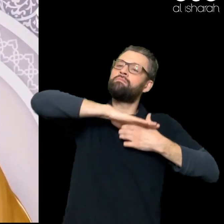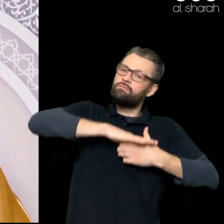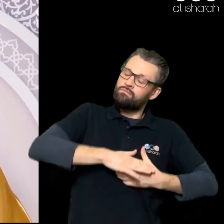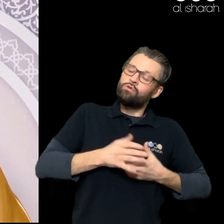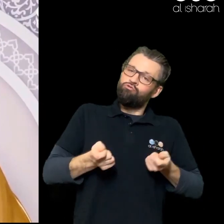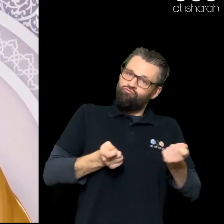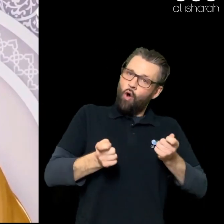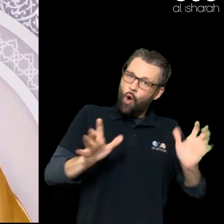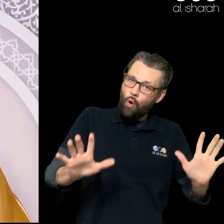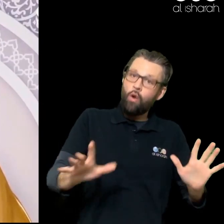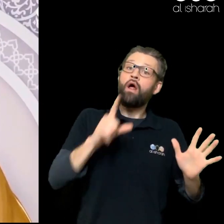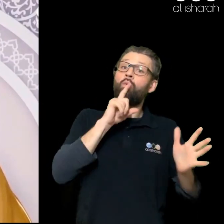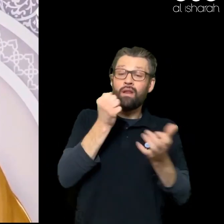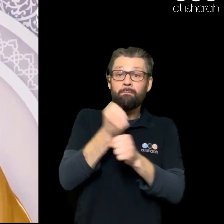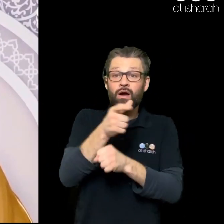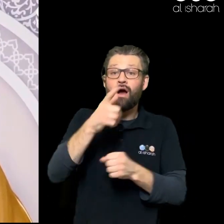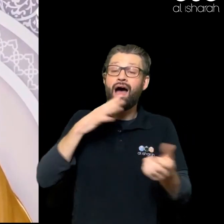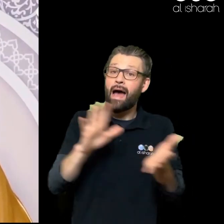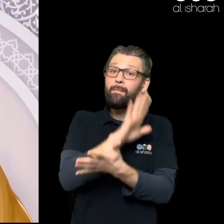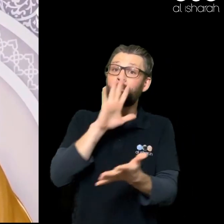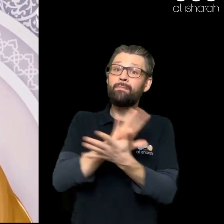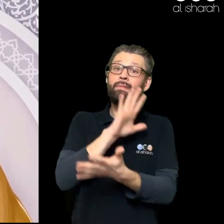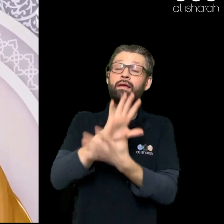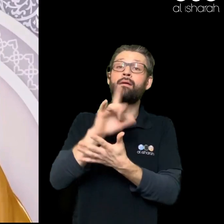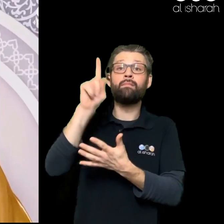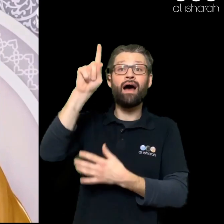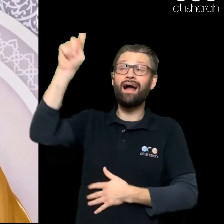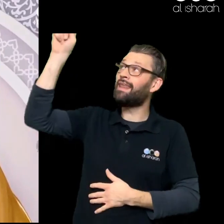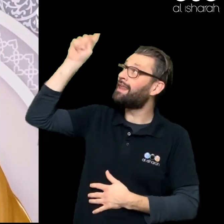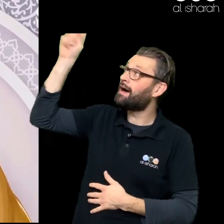Build Your Relationship With Allah Build Your Relationship With The Messenger